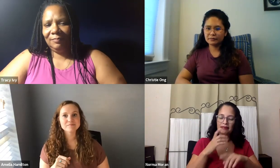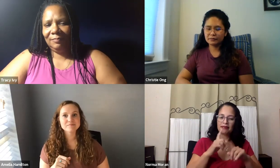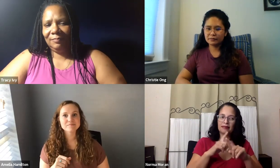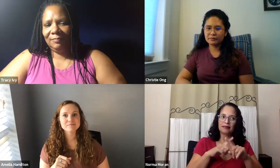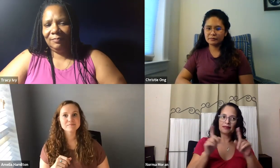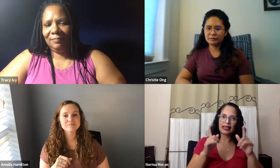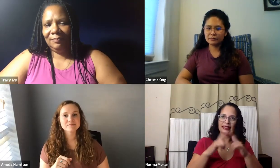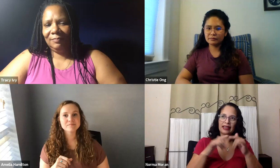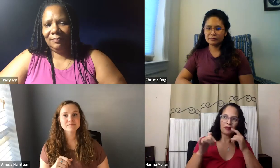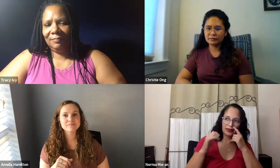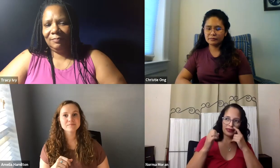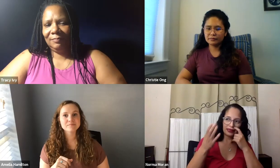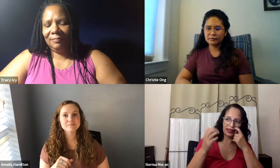Norma saying, I agree with Christy.